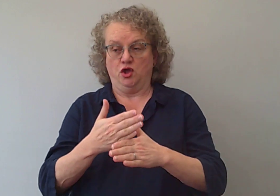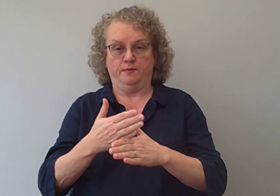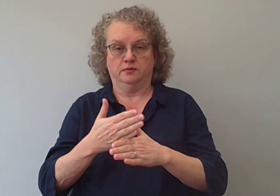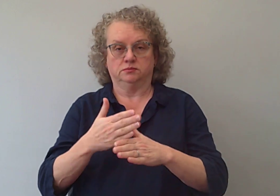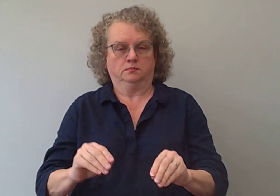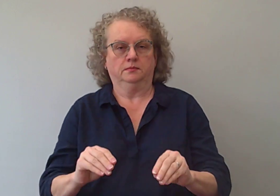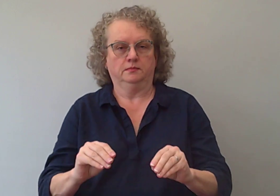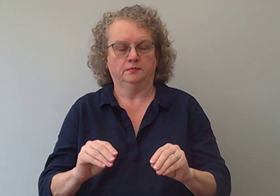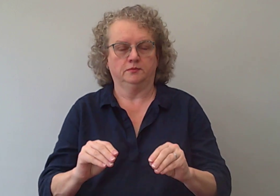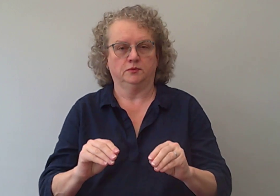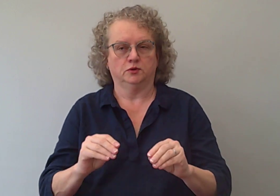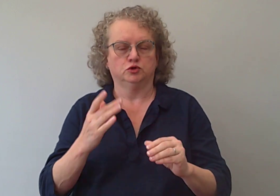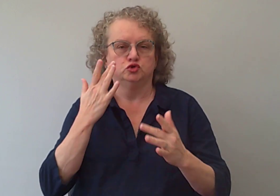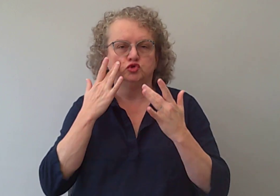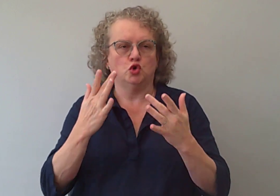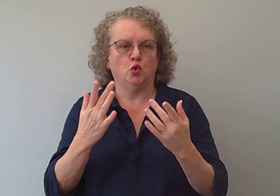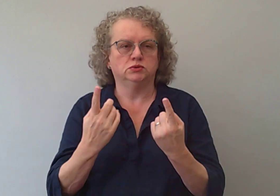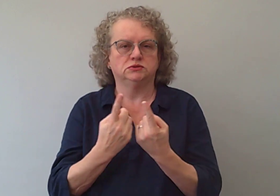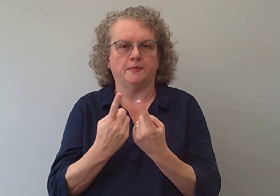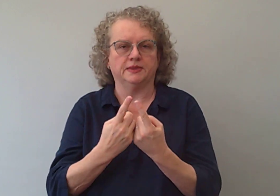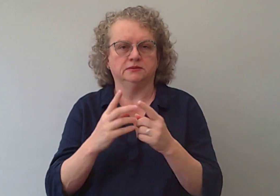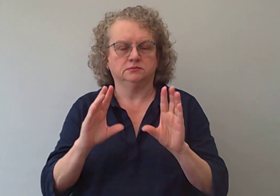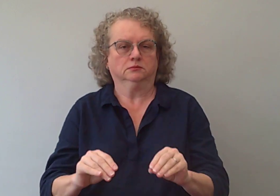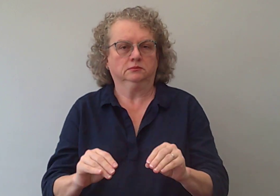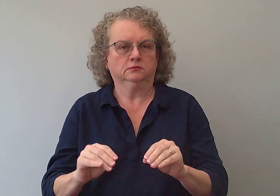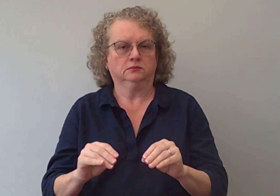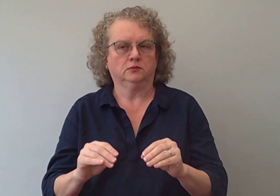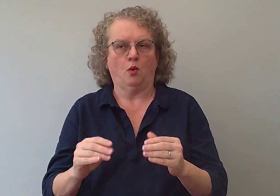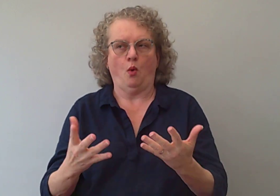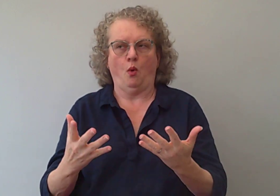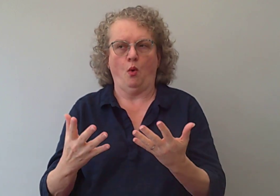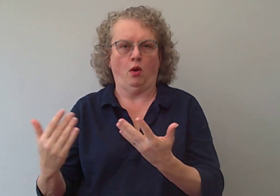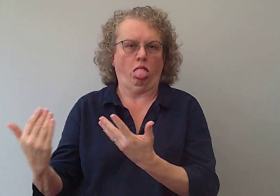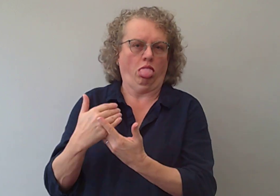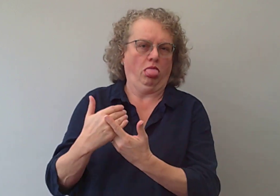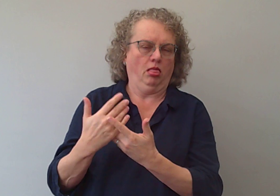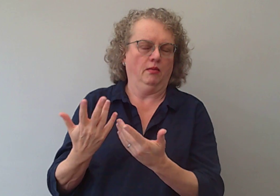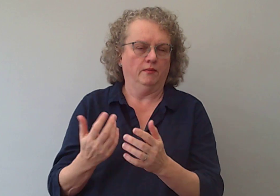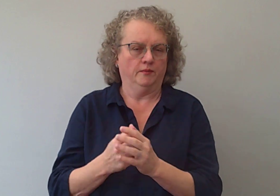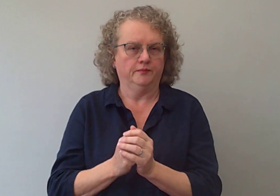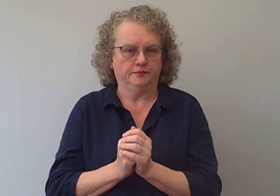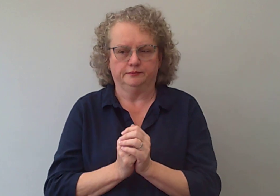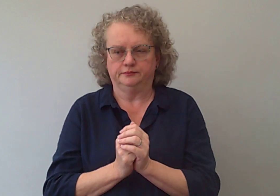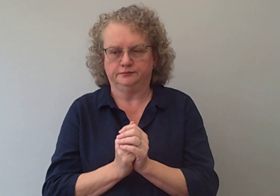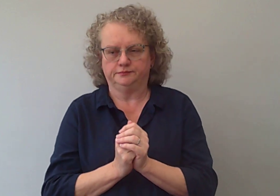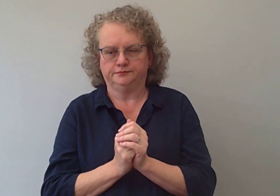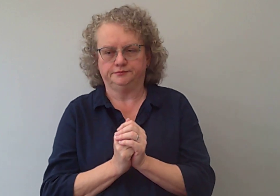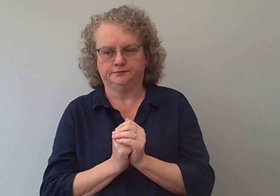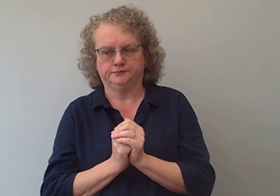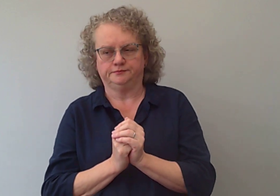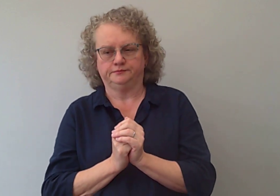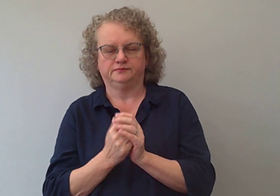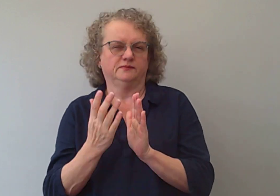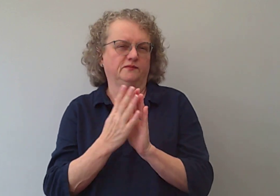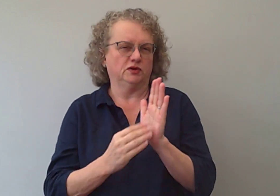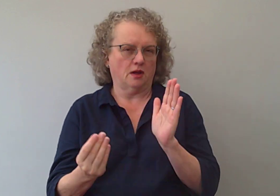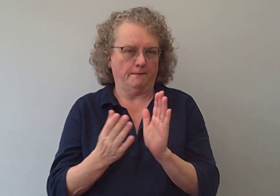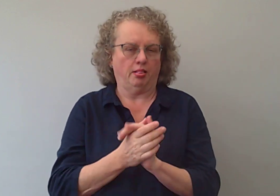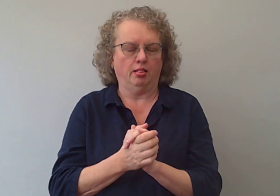So it means the verb stops to show that something has stopped you doing it or you've been interrupted. So for